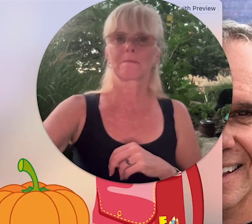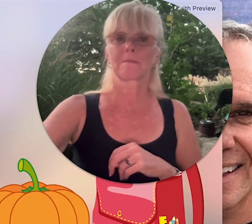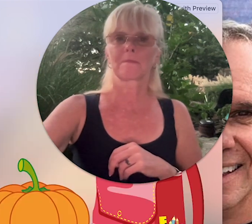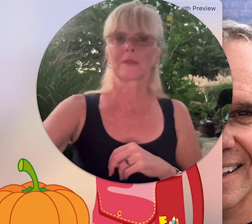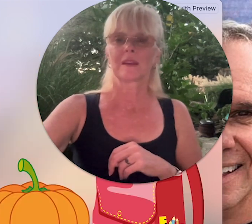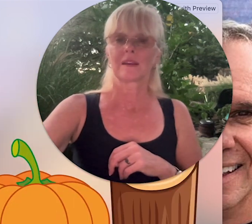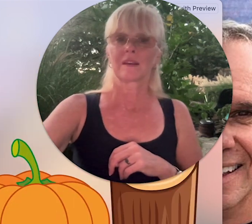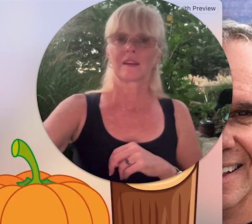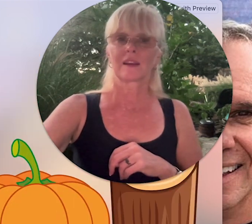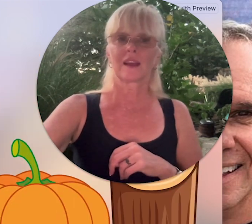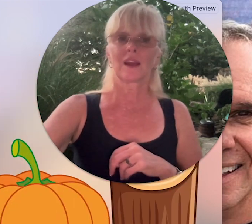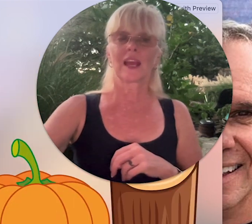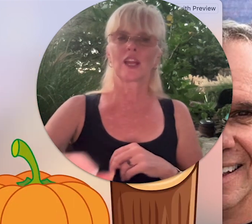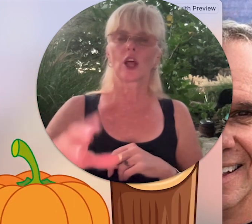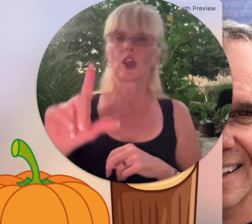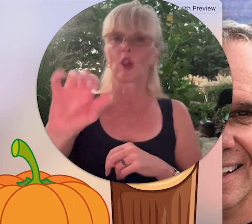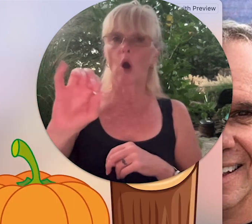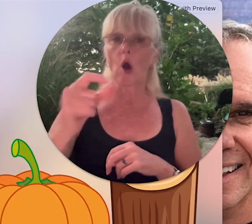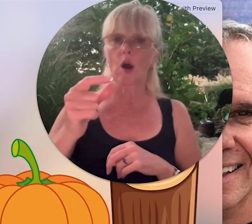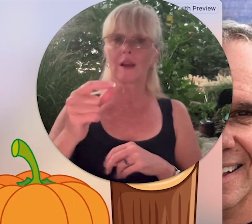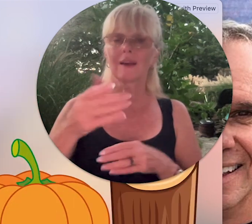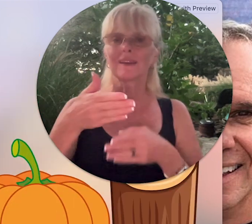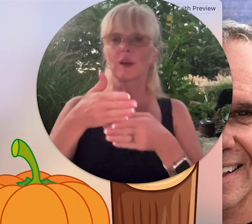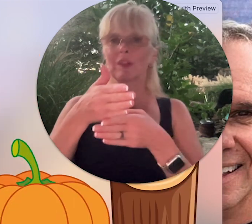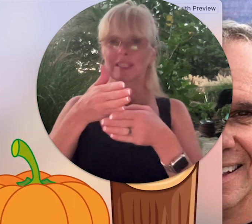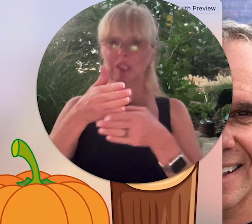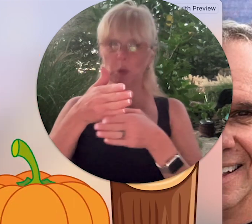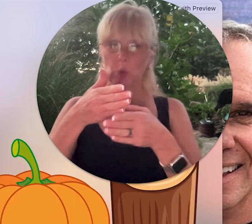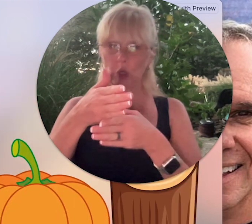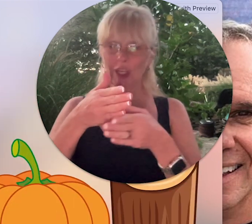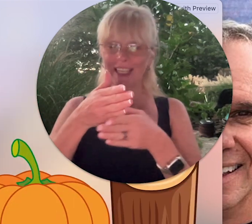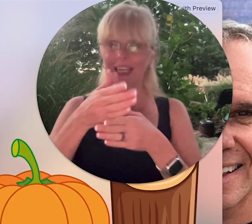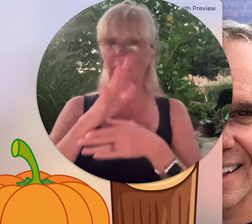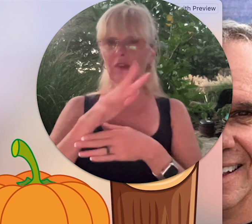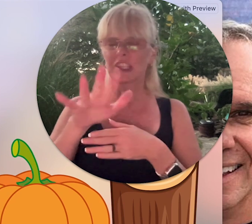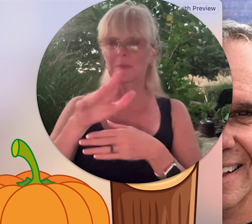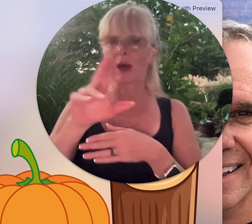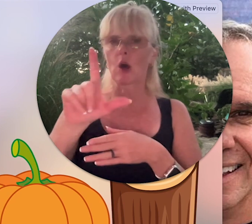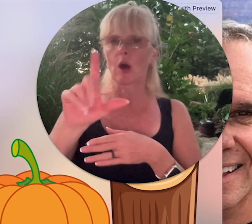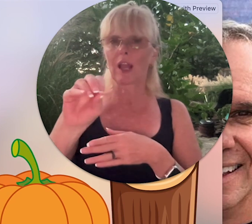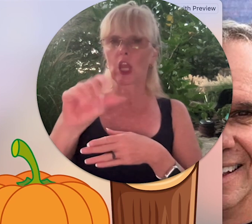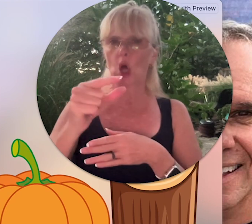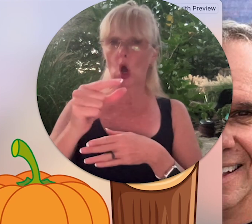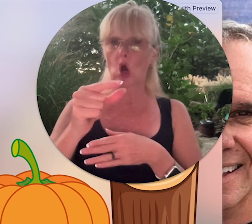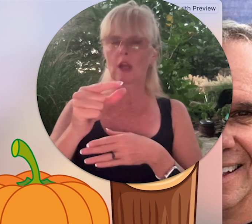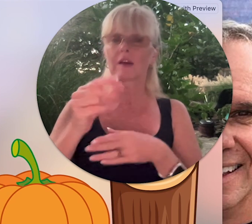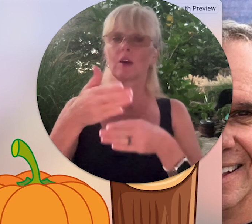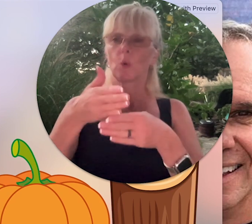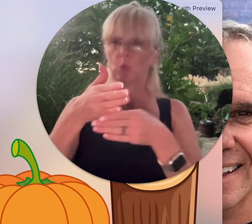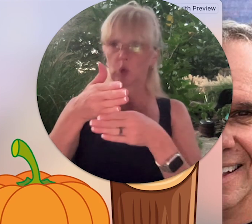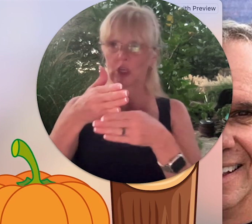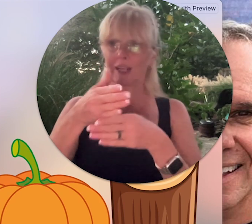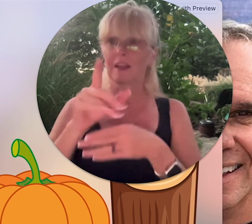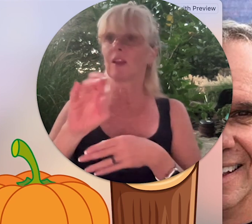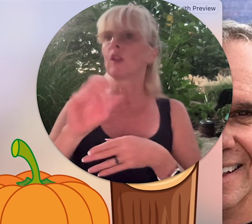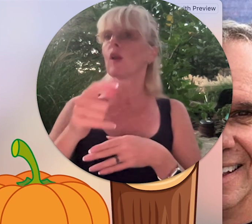time okay and log this is wood and I would spell a log wood log